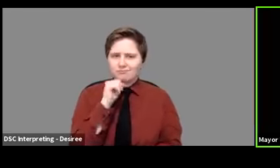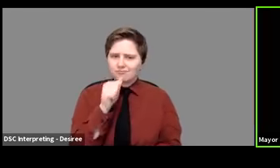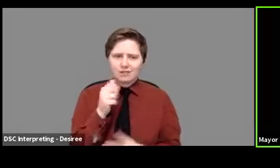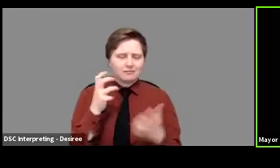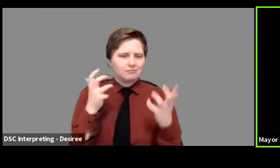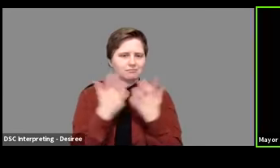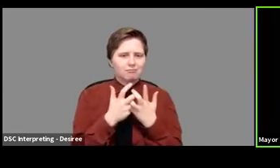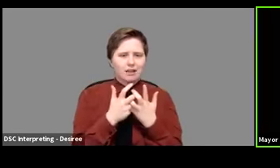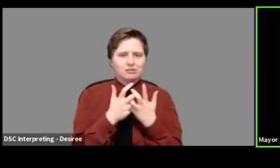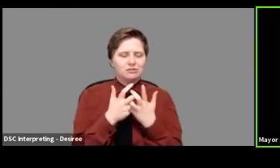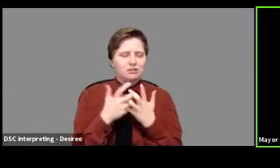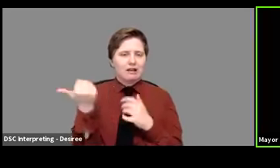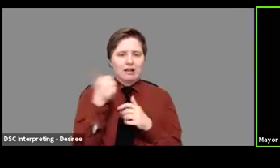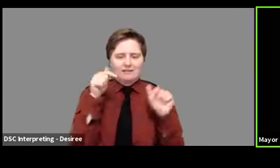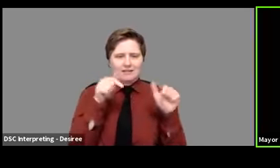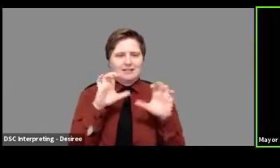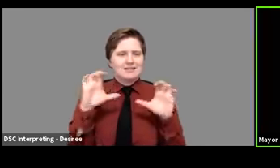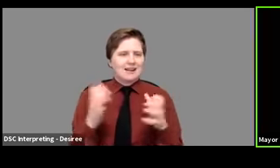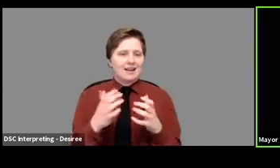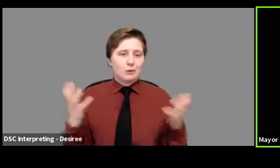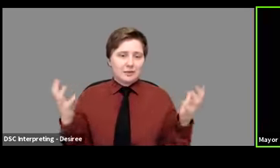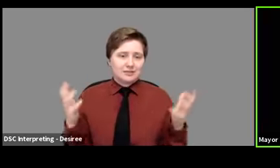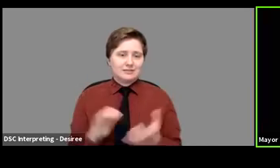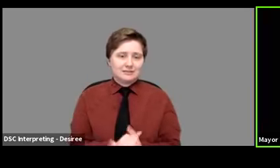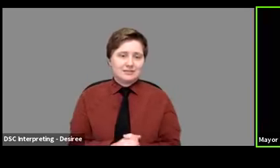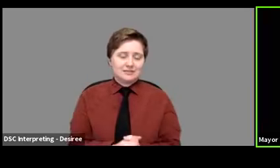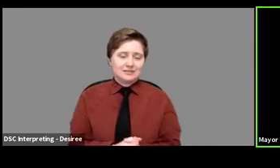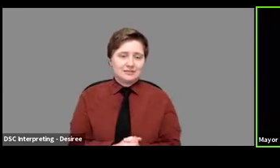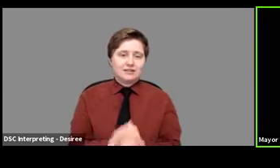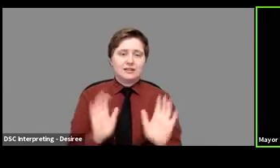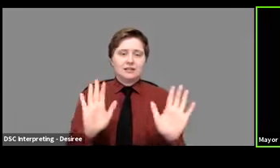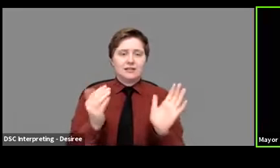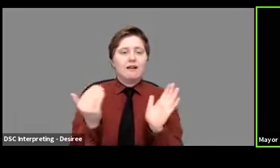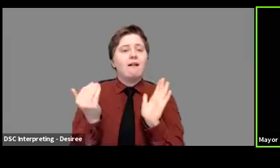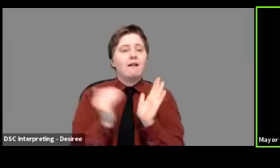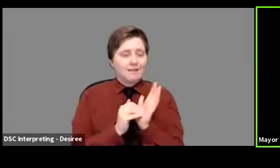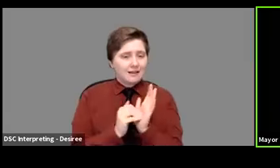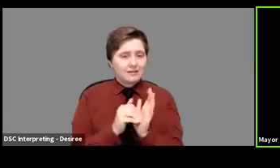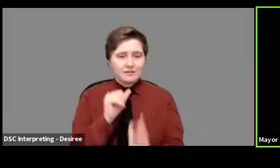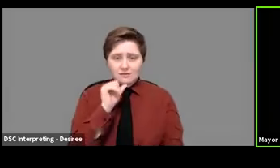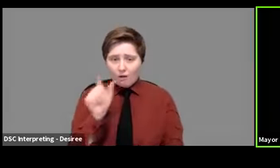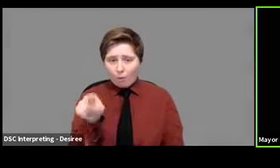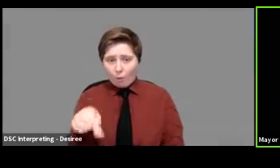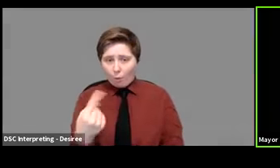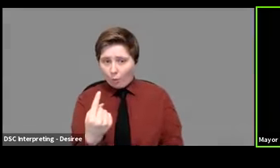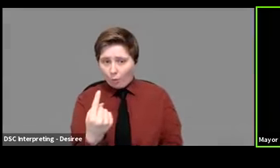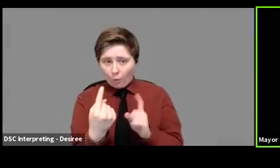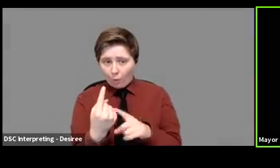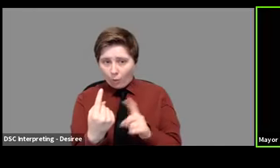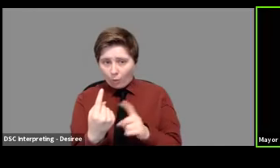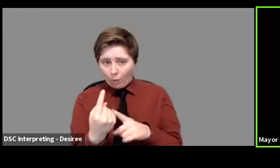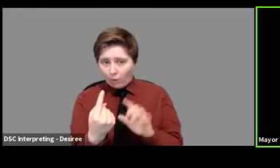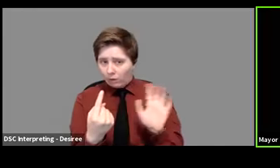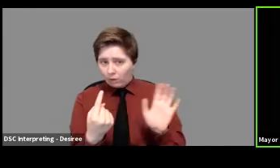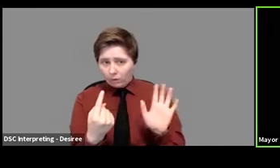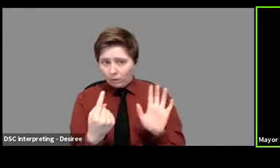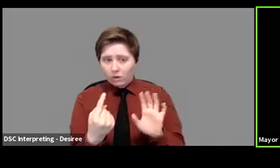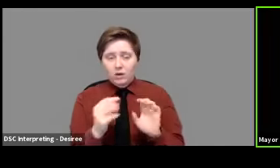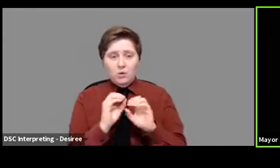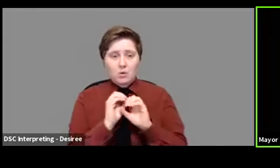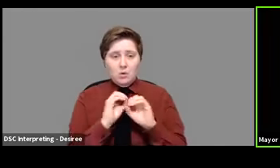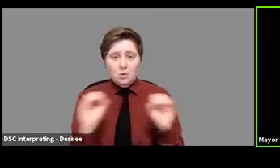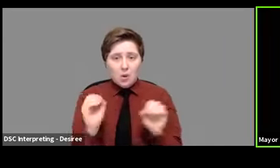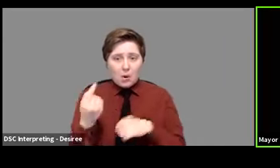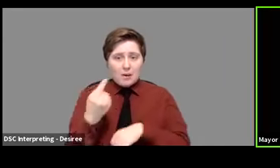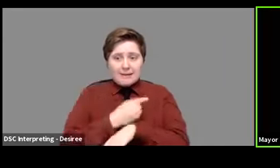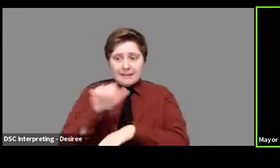any one of those categories. Not again, not only is there no date